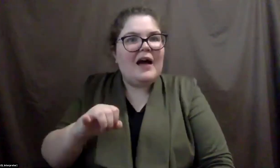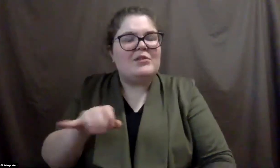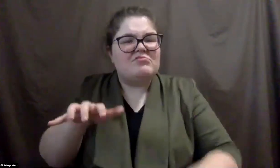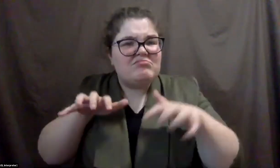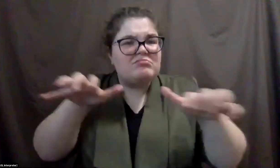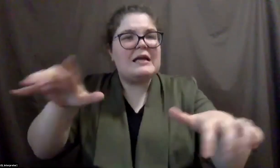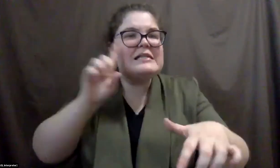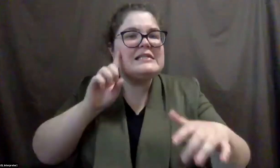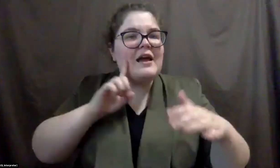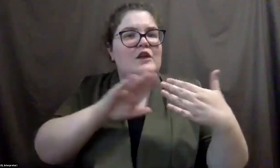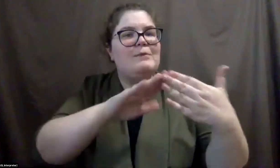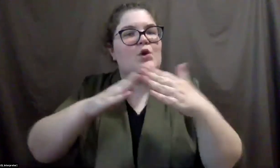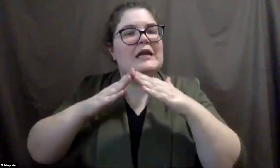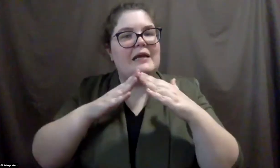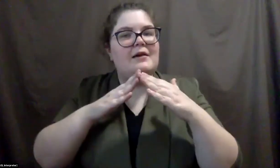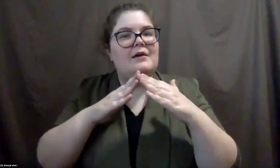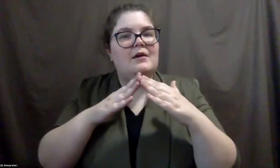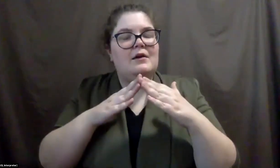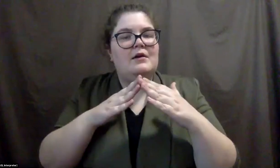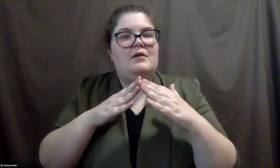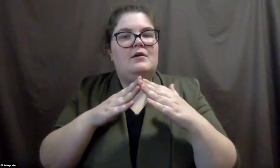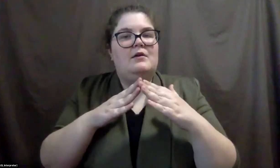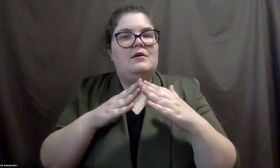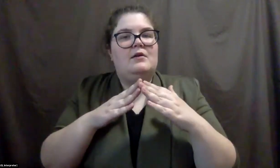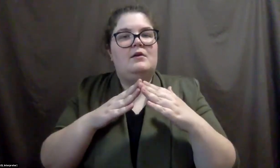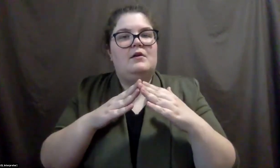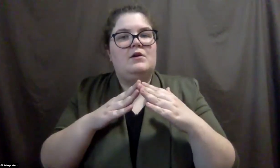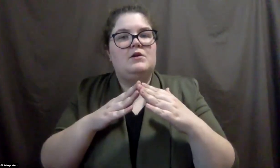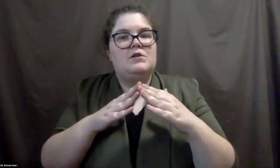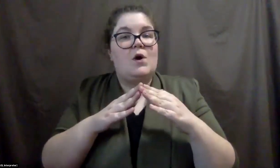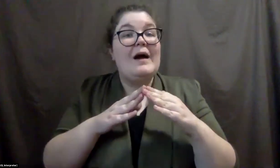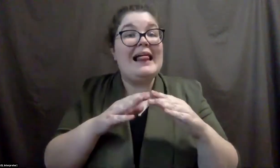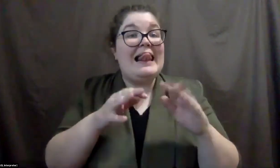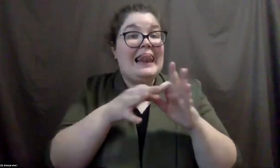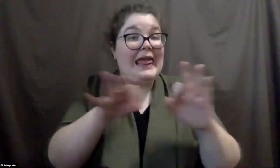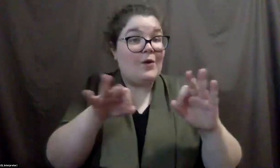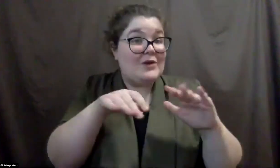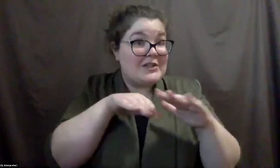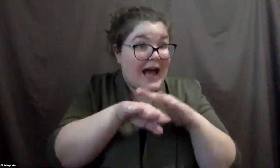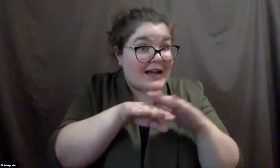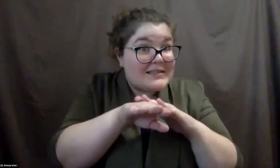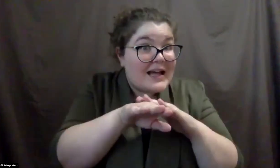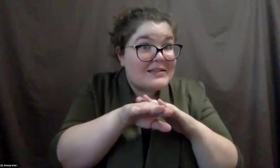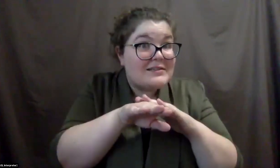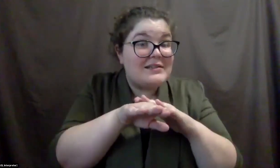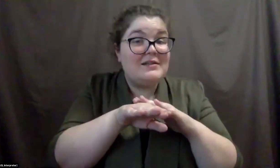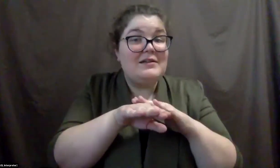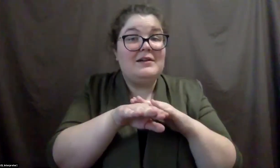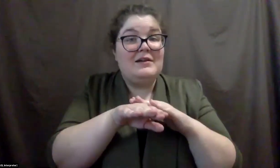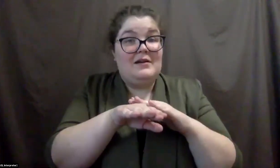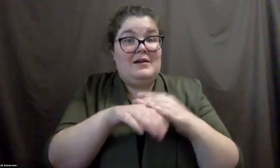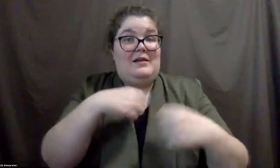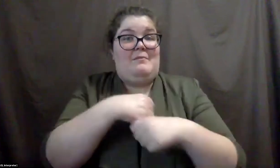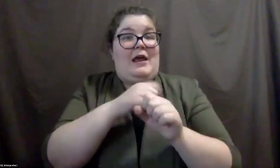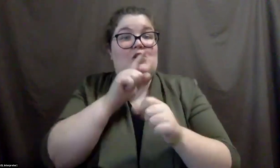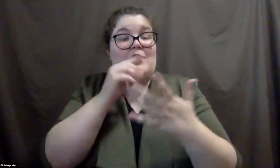community. So taking that, you know, communication or language access and, you know, putting it on the, you know, keeping it on the